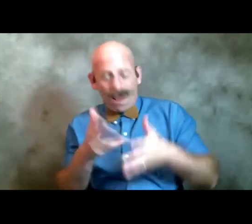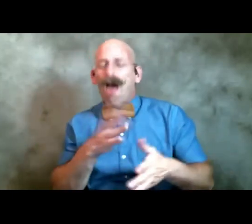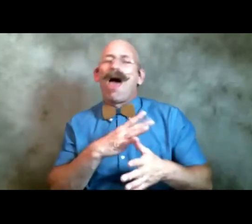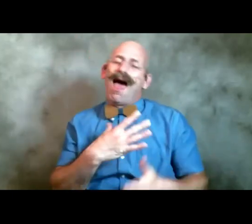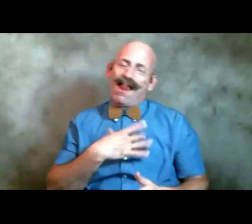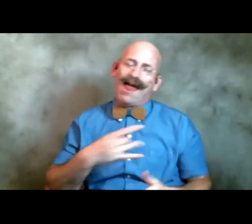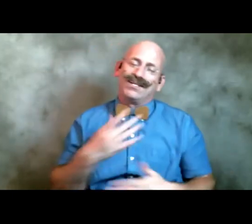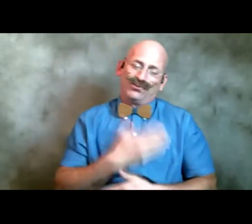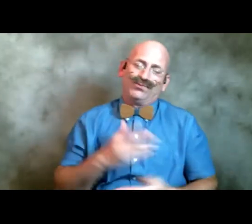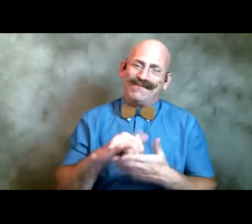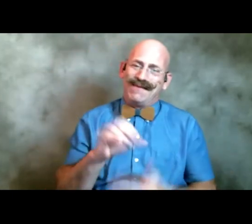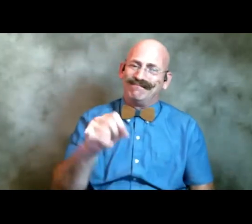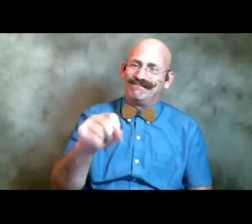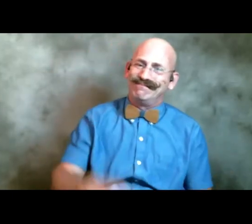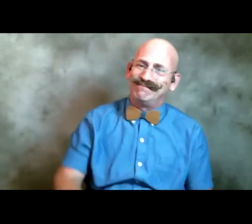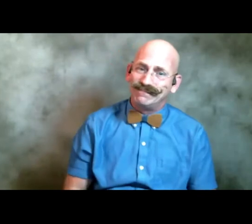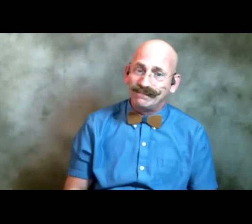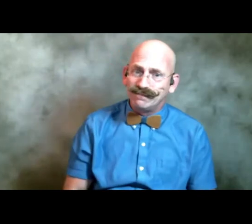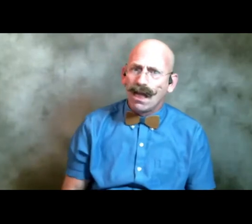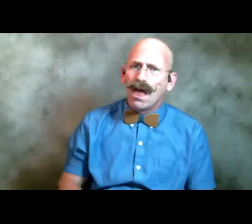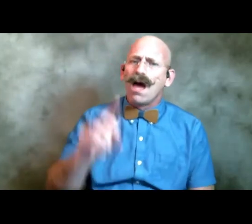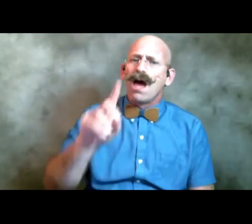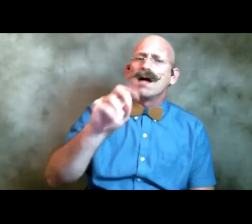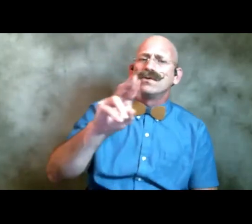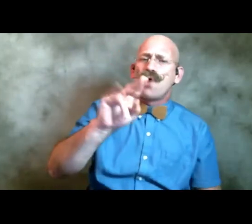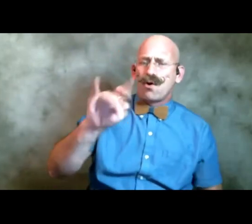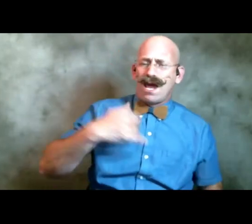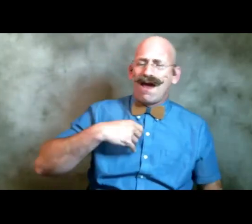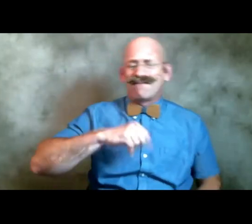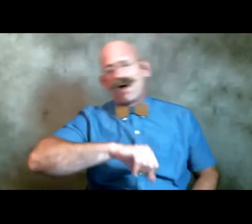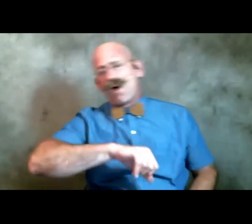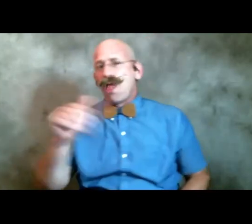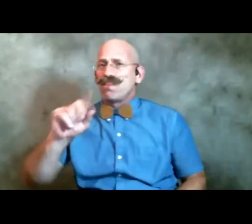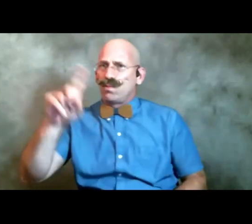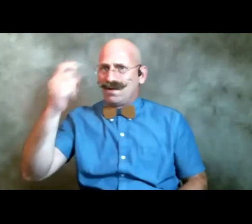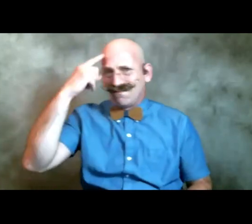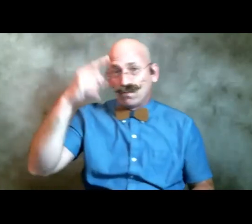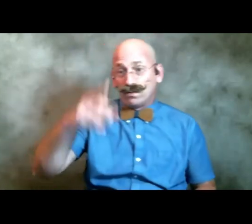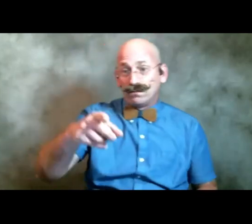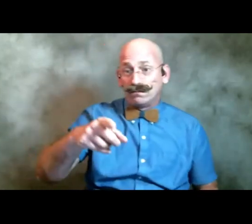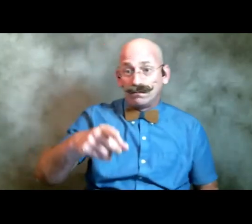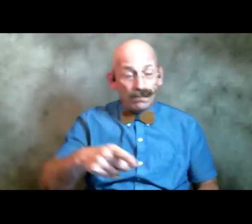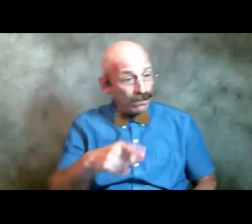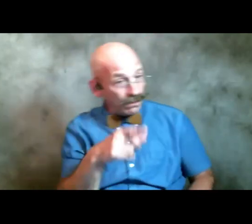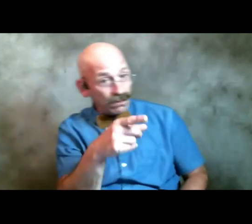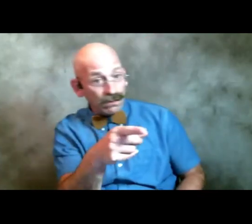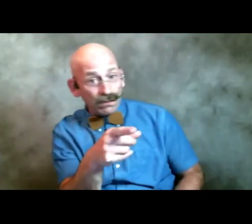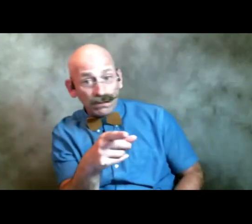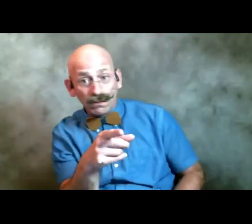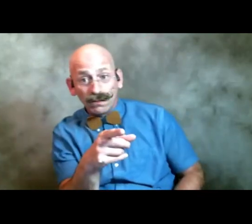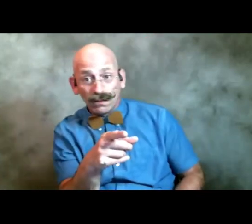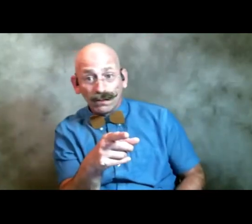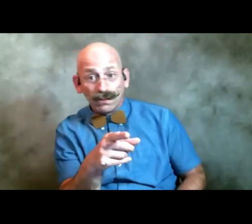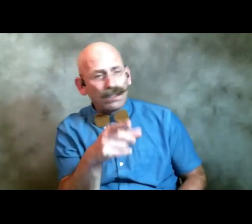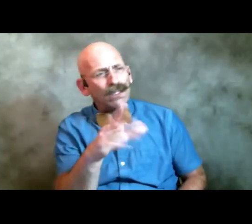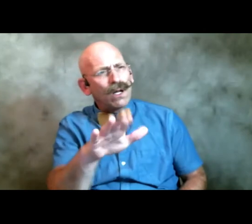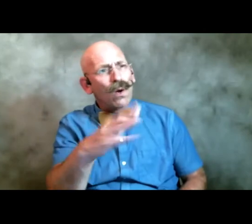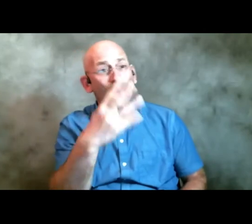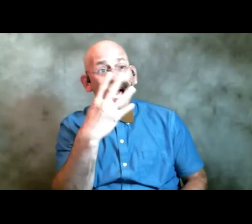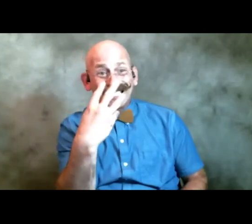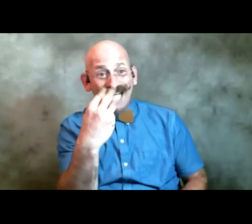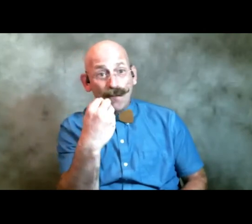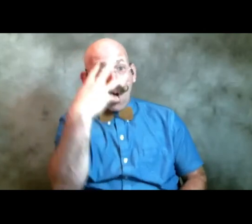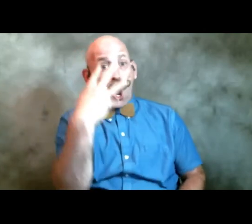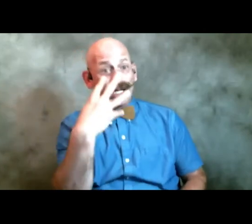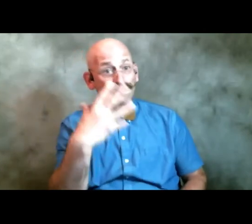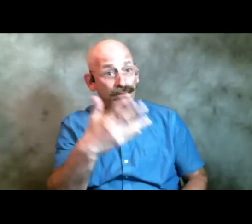about it there uh dora i have another question for you uh well you want to take yourself um your camera off so people can see